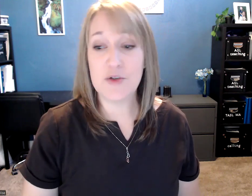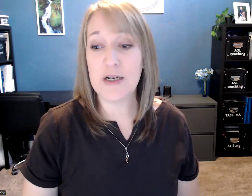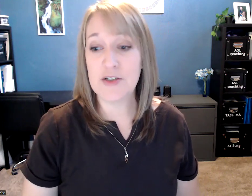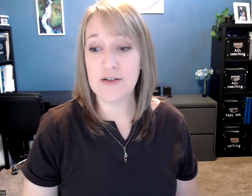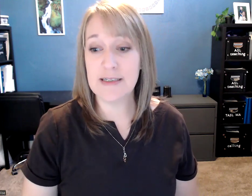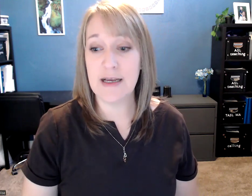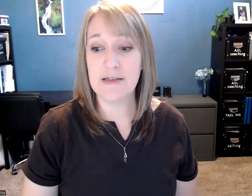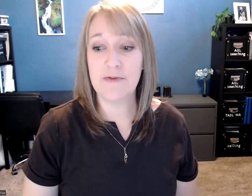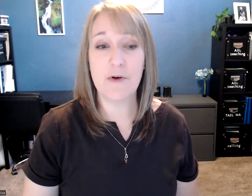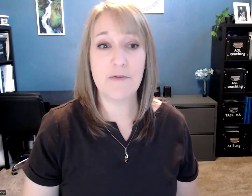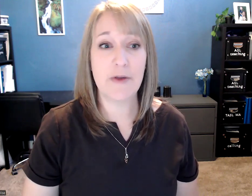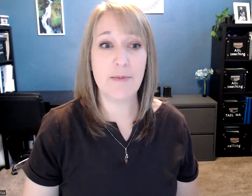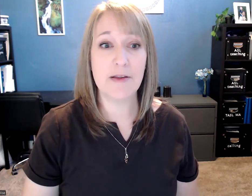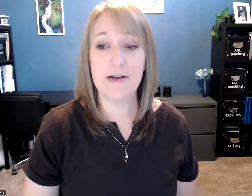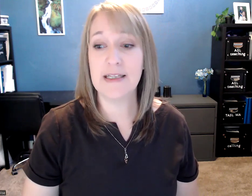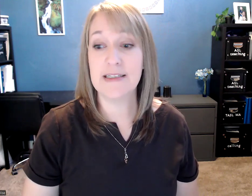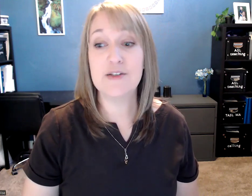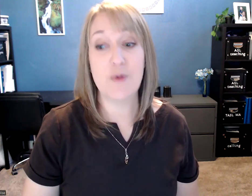directional signs for vocabulary list 12.